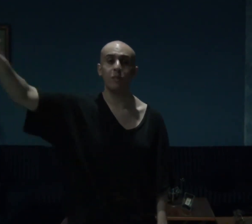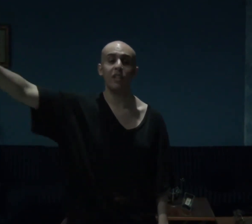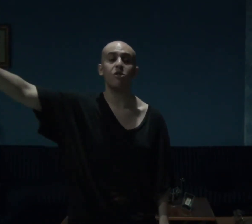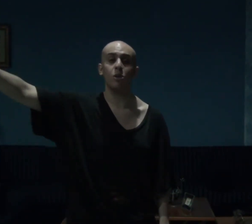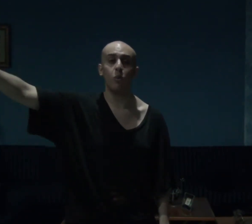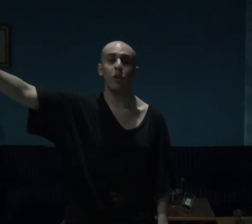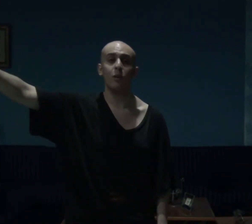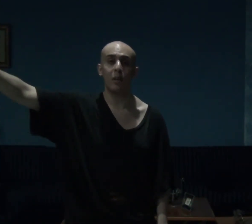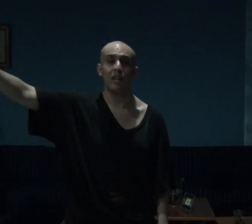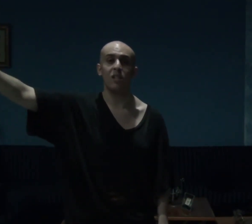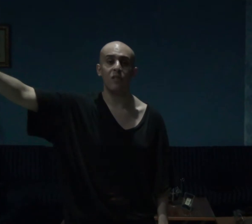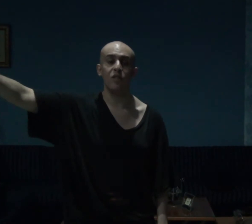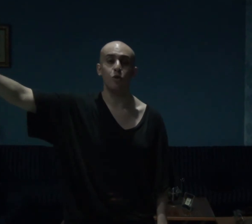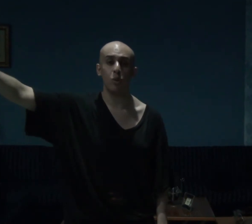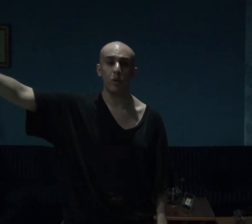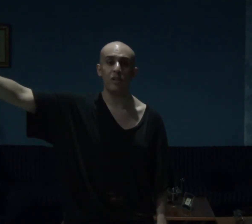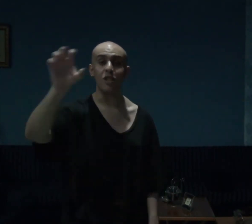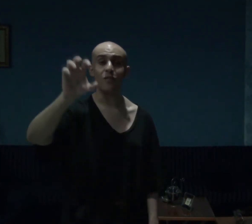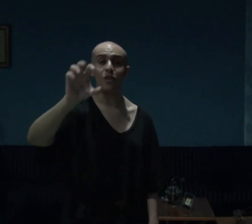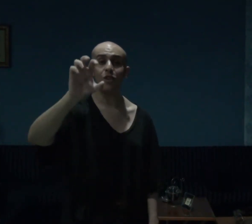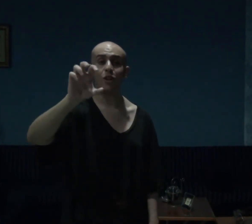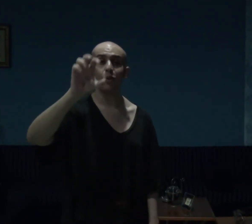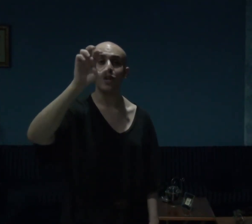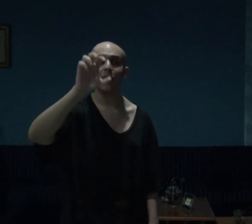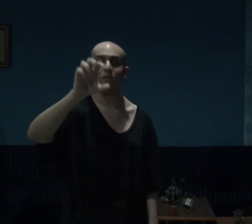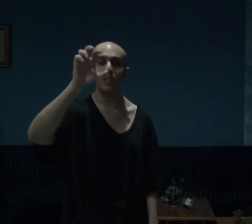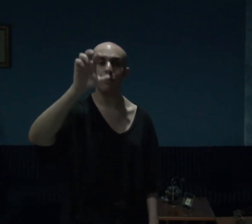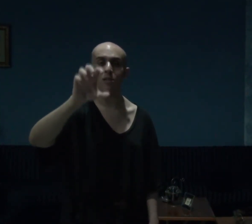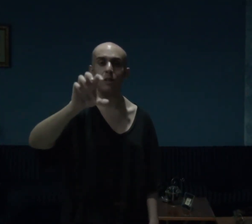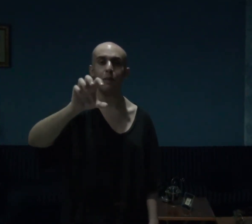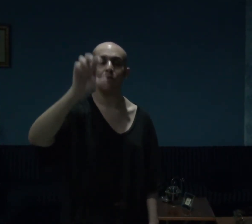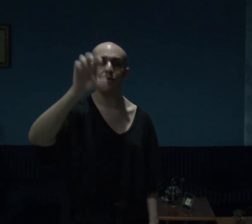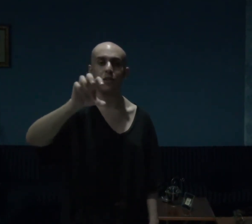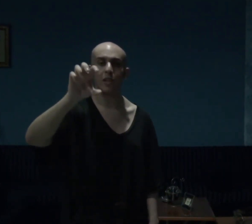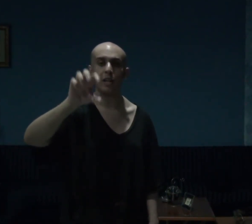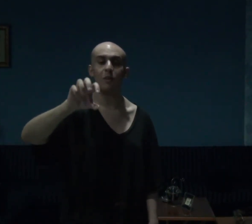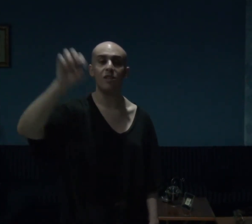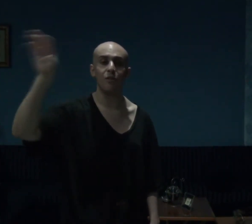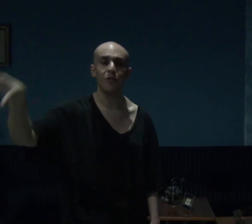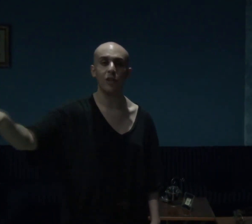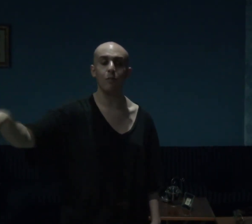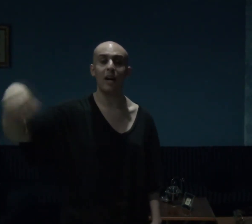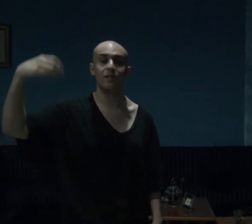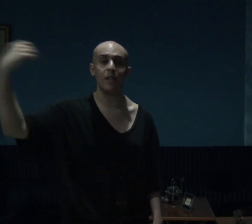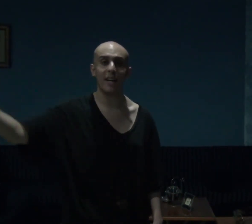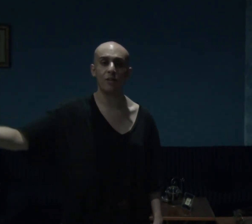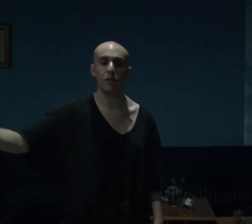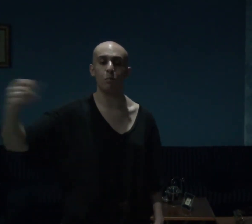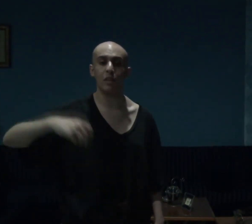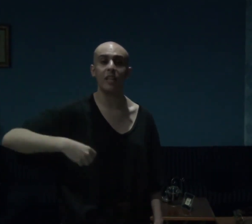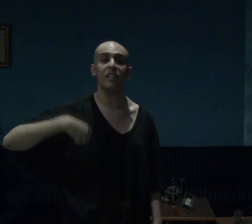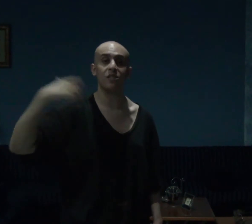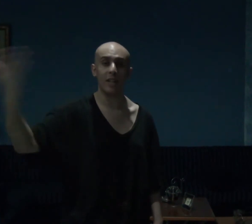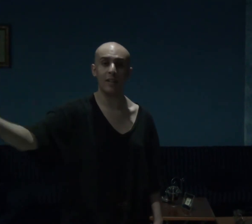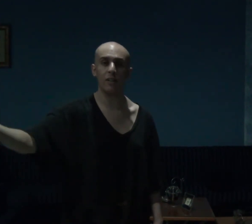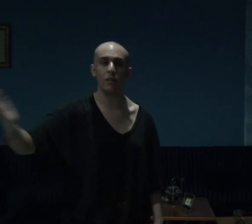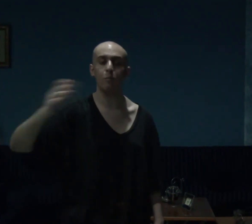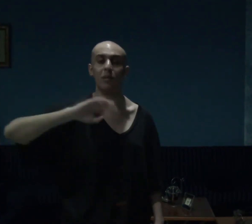played so well by devon druid even though he has a limited amount of time in the film as an actor playing his character but